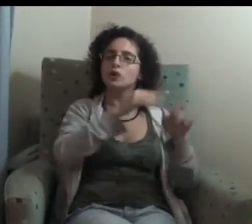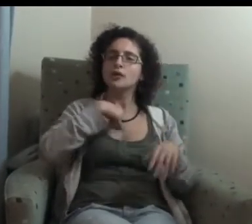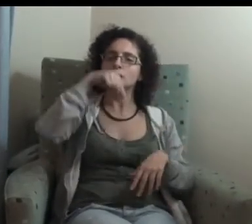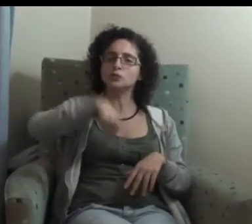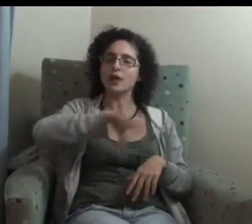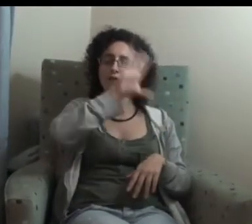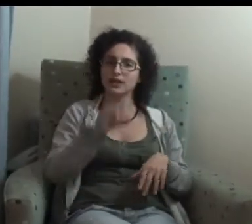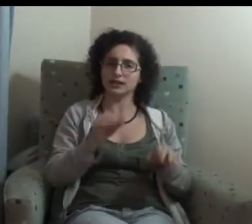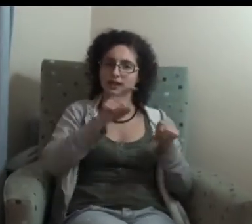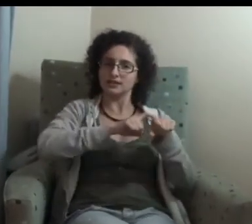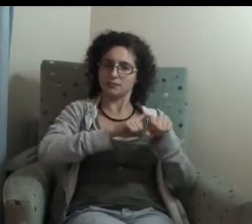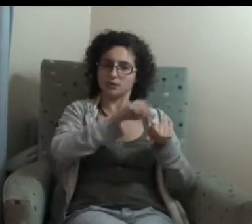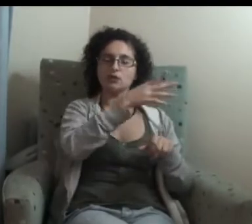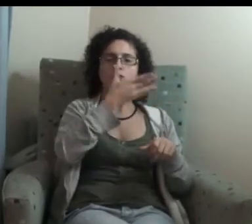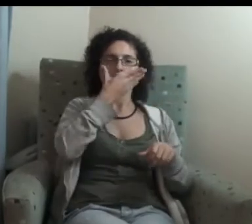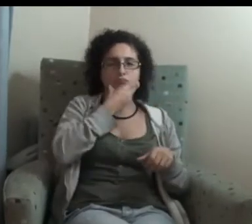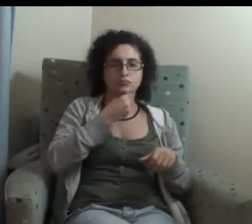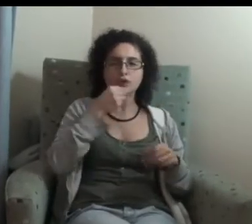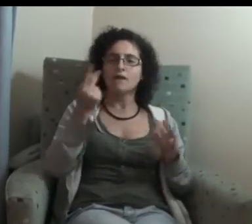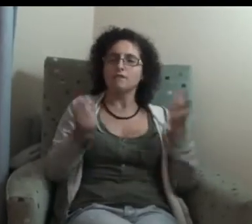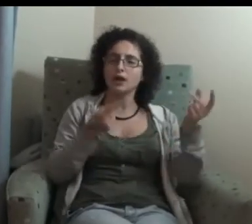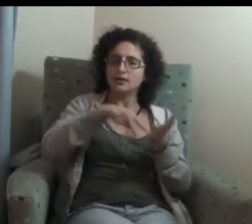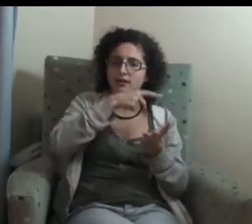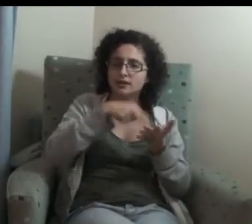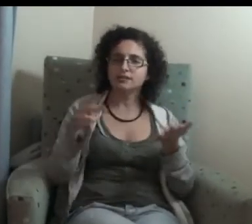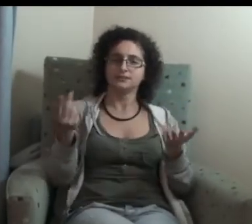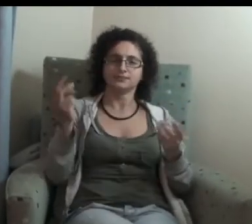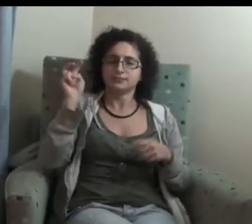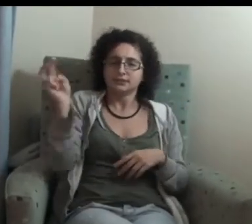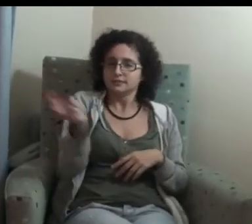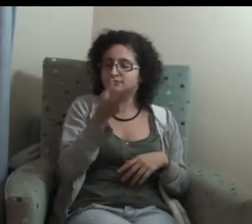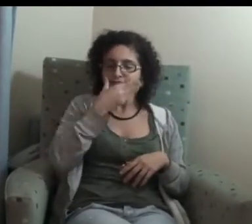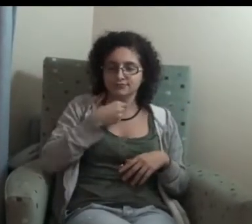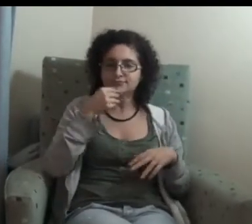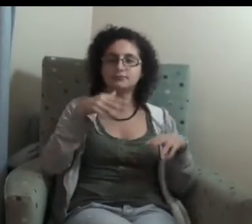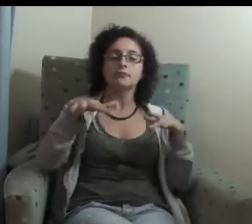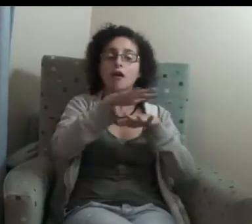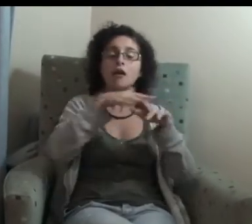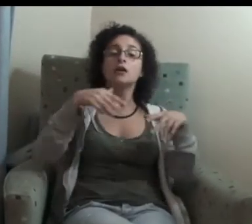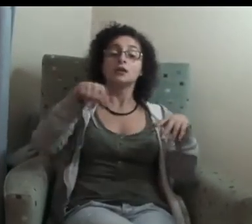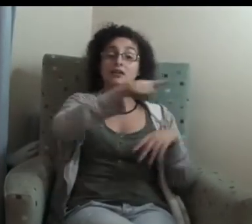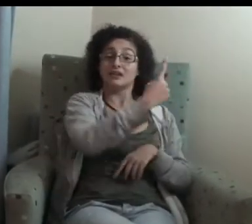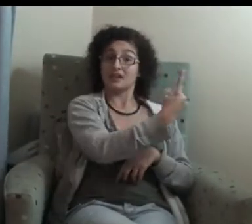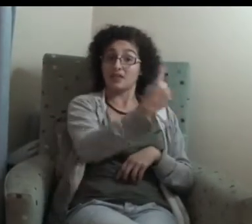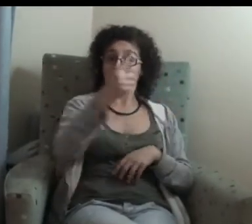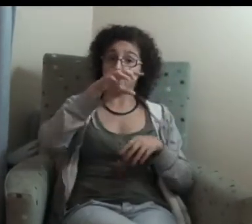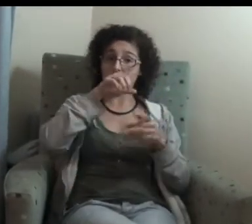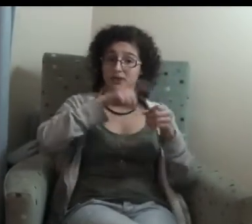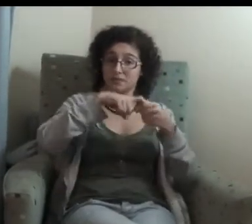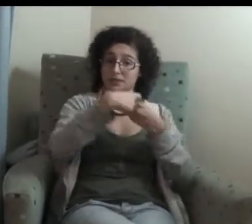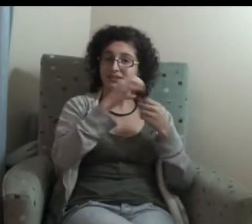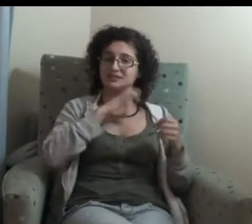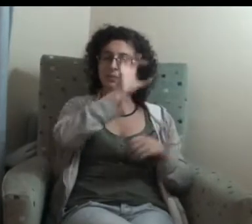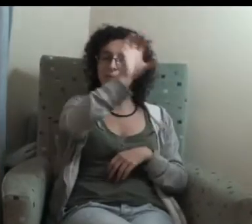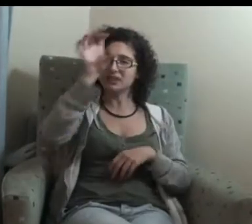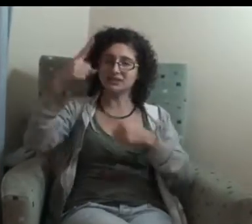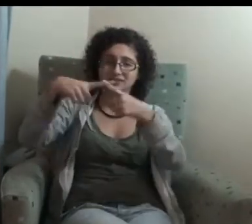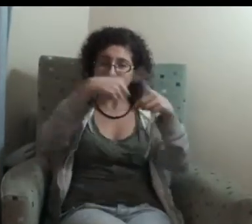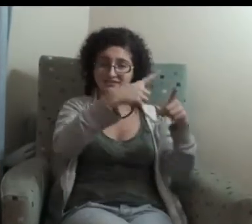Springboks. Ron Jardin in the center kick. think I remember it well. Because at more recent times for